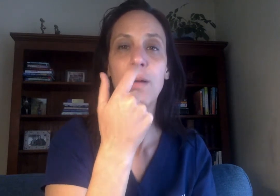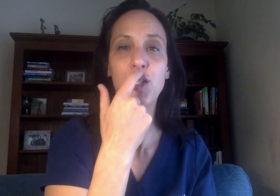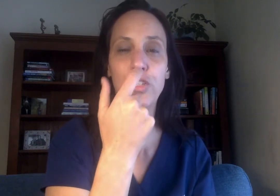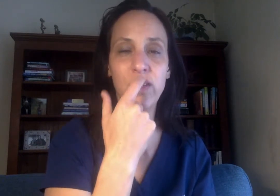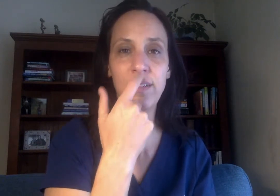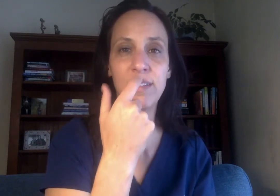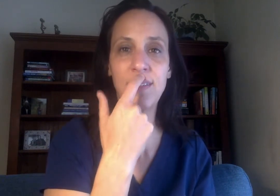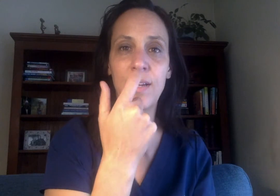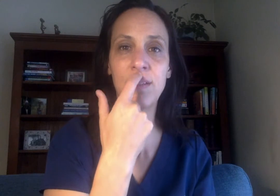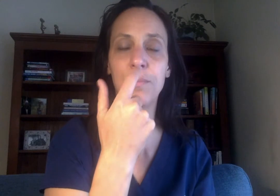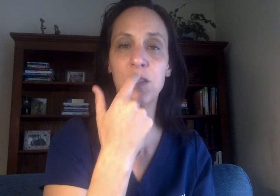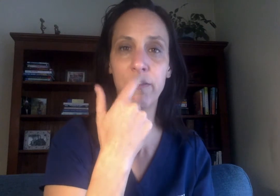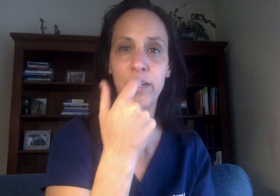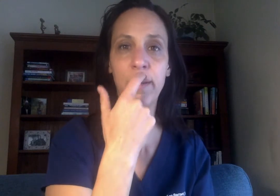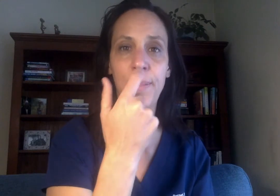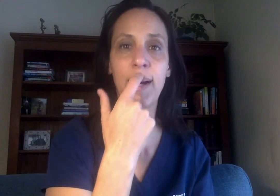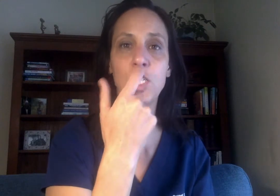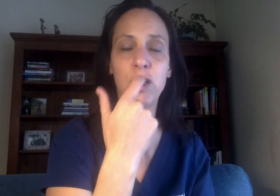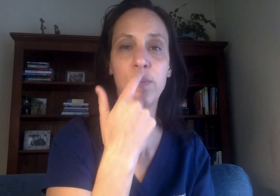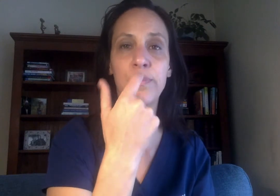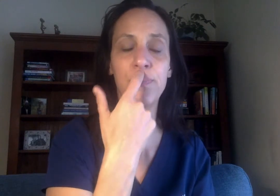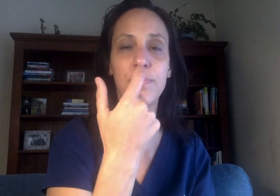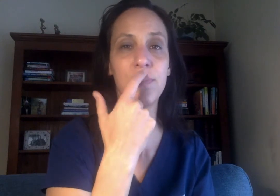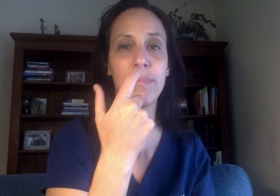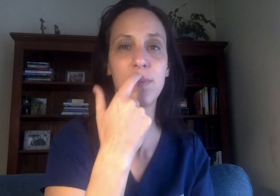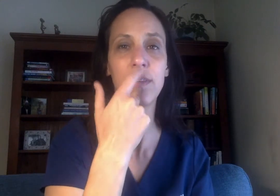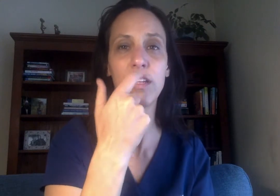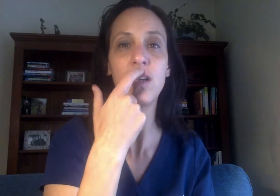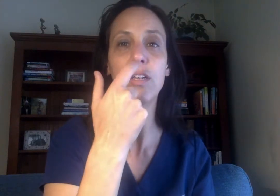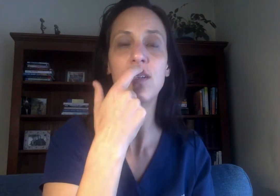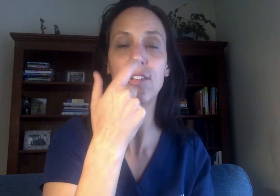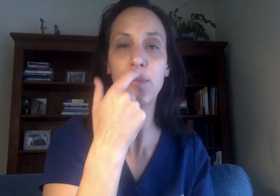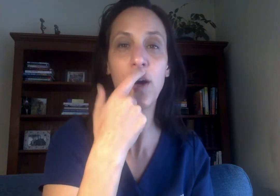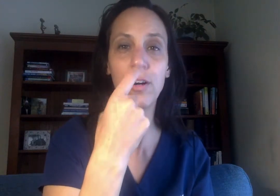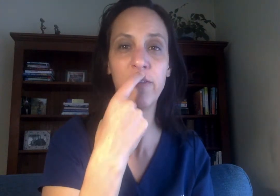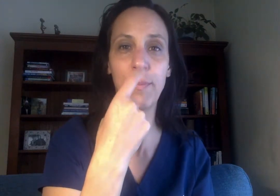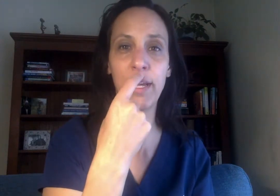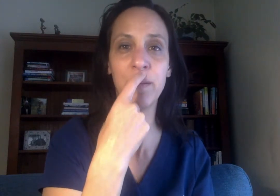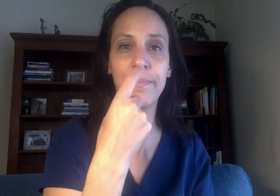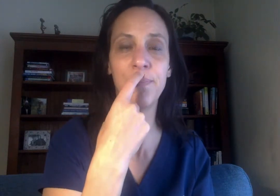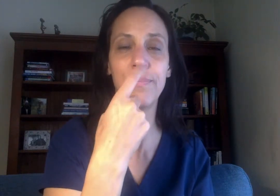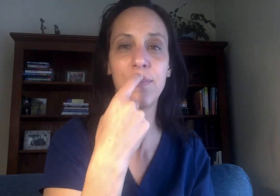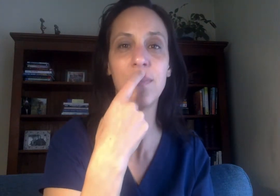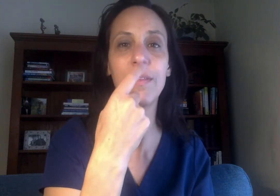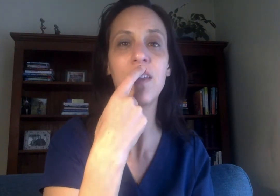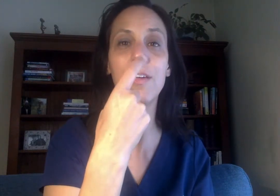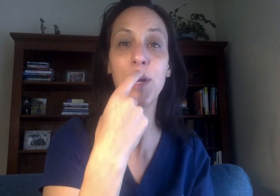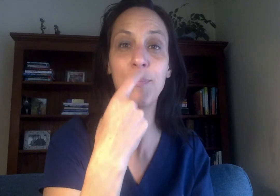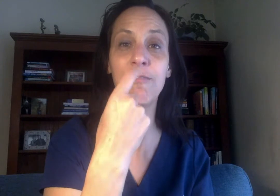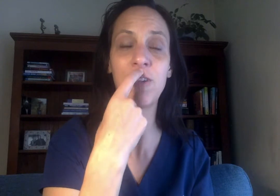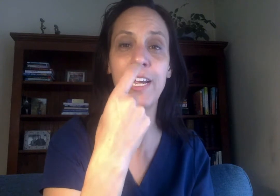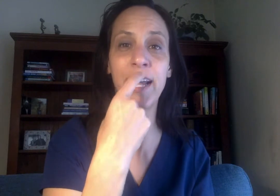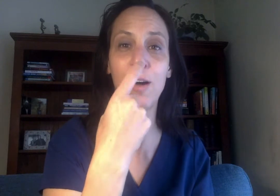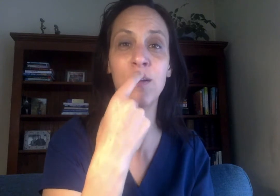Choosing to send some love and compassion to the part of me that might be freaking out